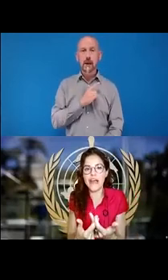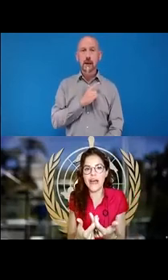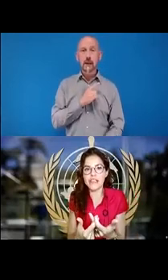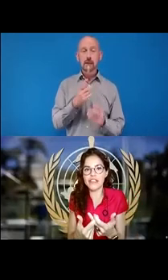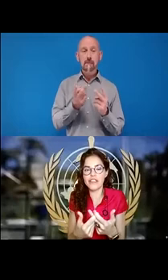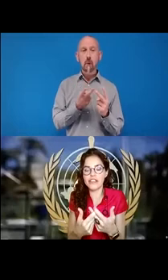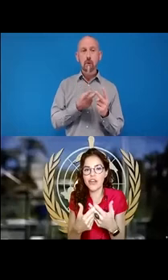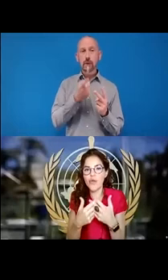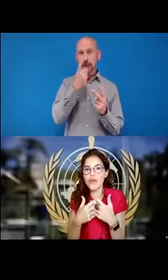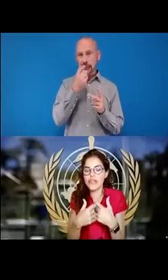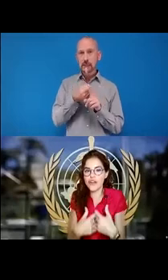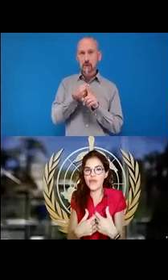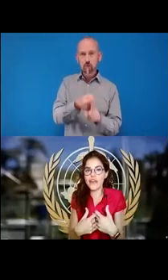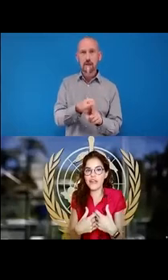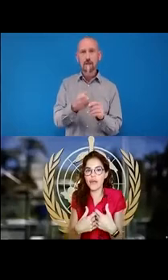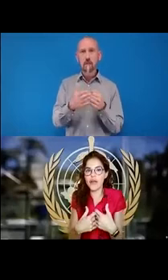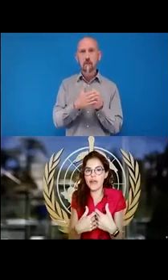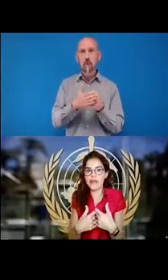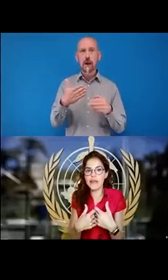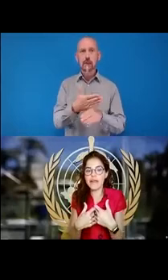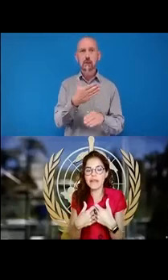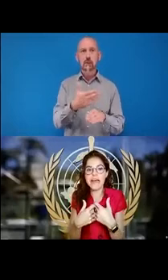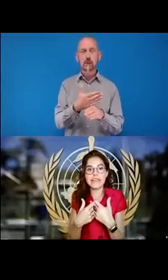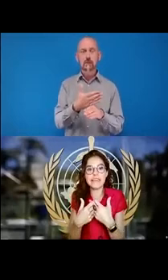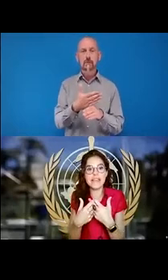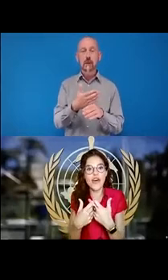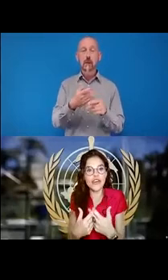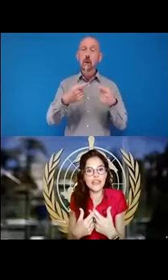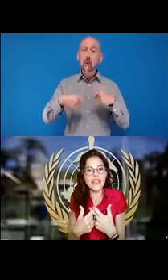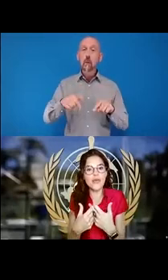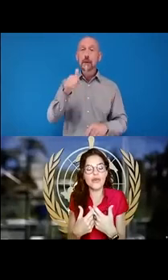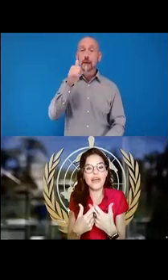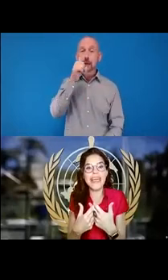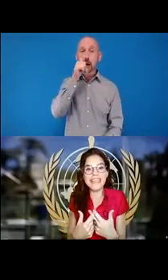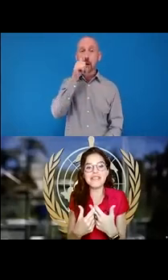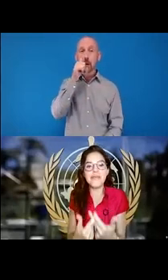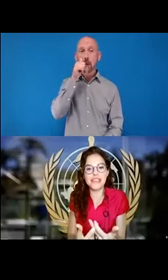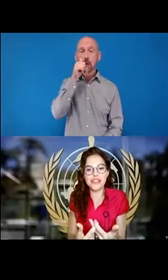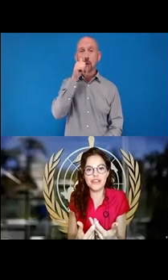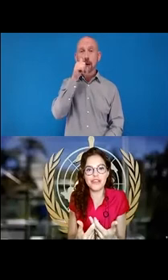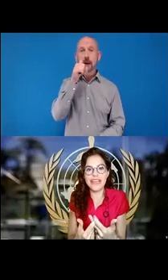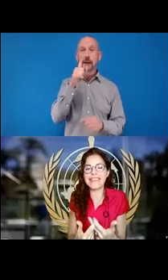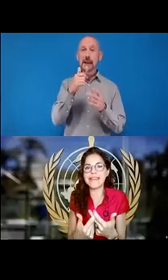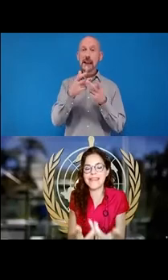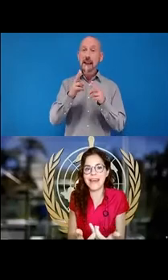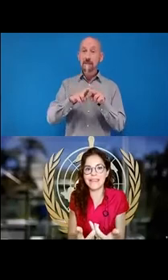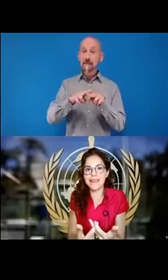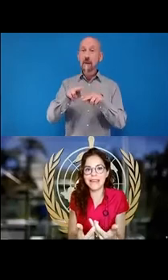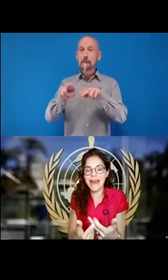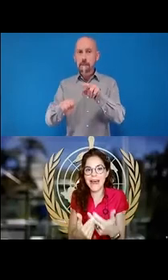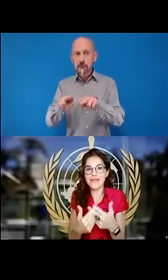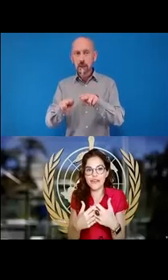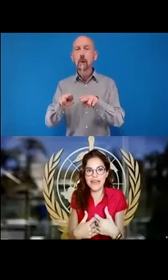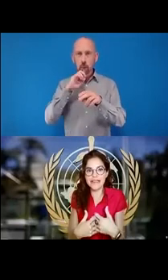further action. Alakos We know very well that only what gets measured gets done.